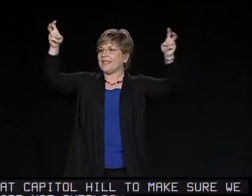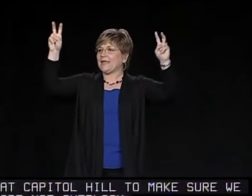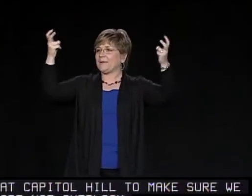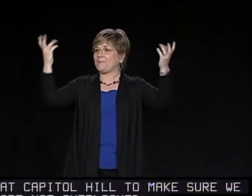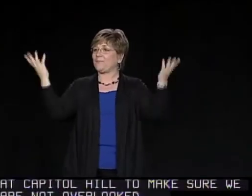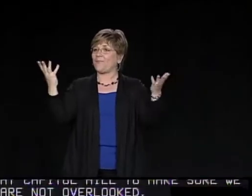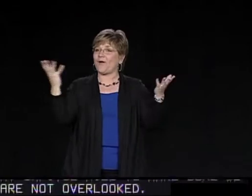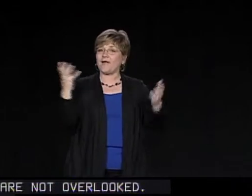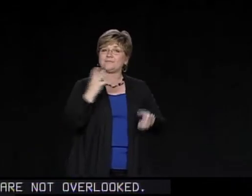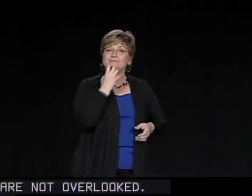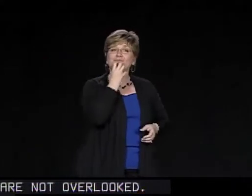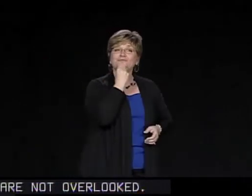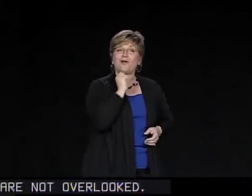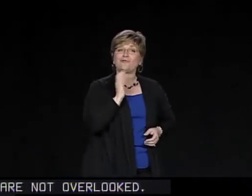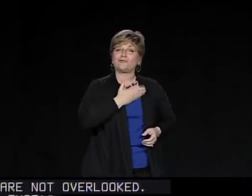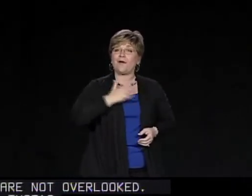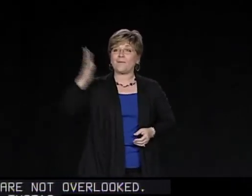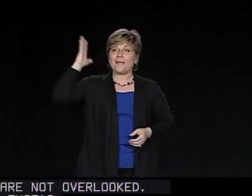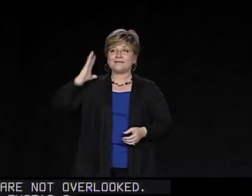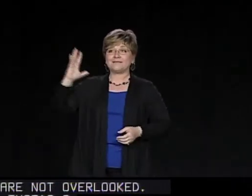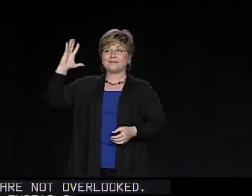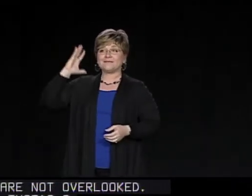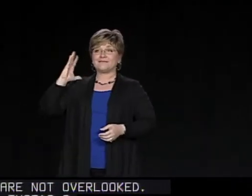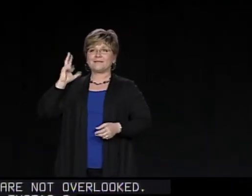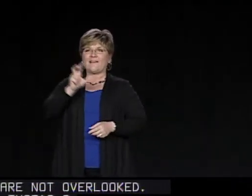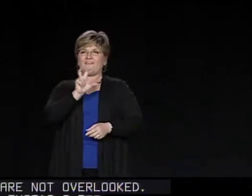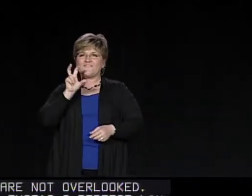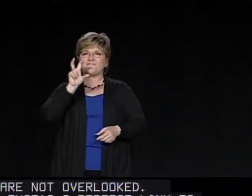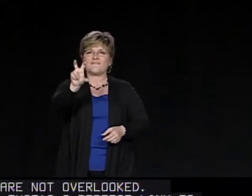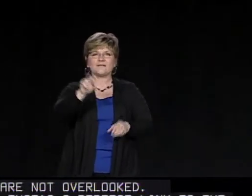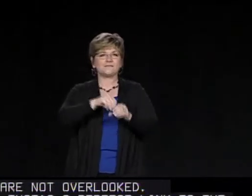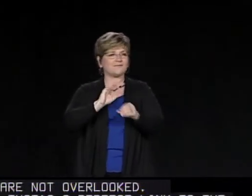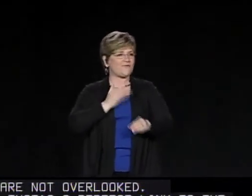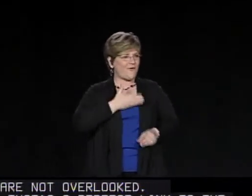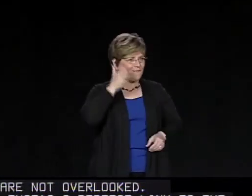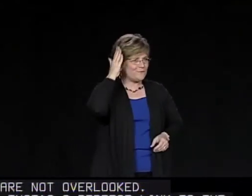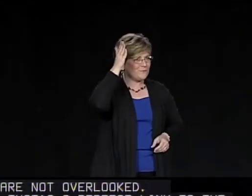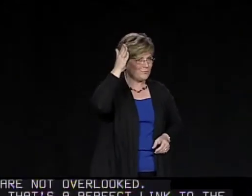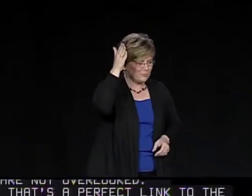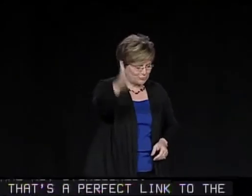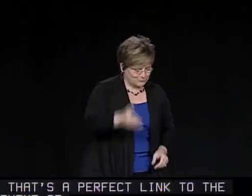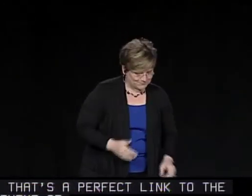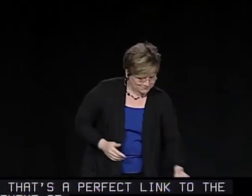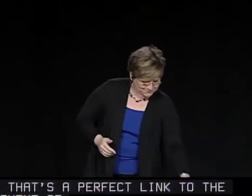That's a perfect link to the theme of preserving our past and investing in our future.